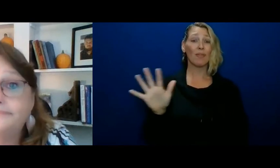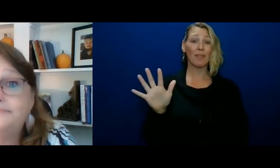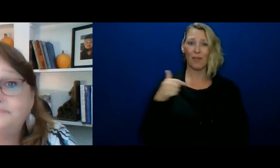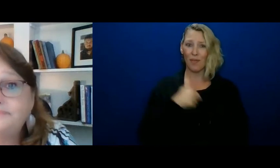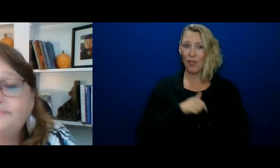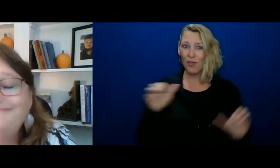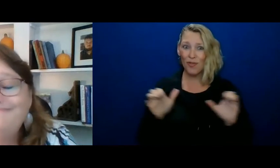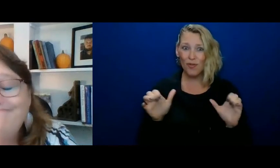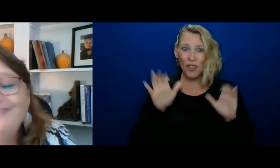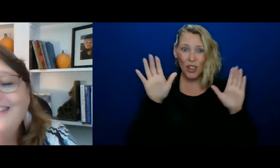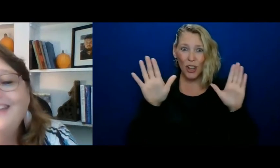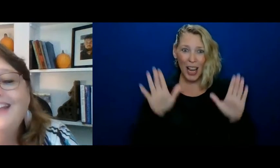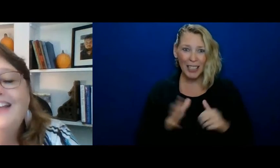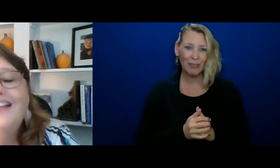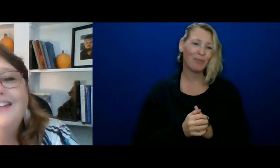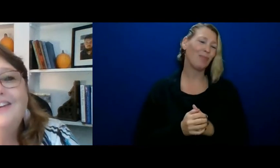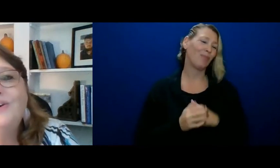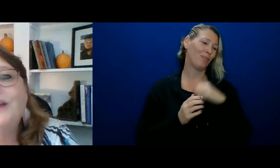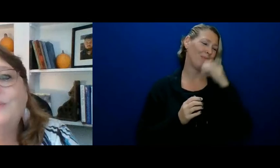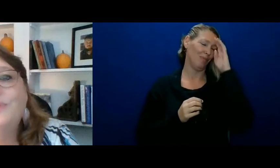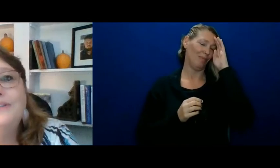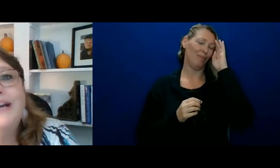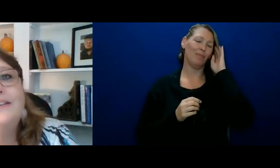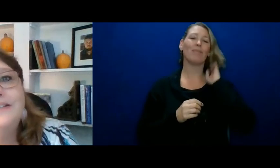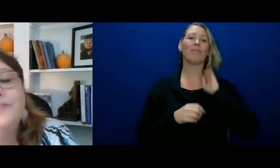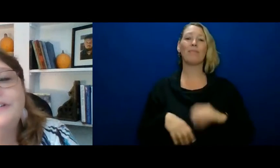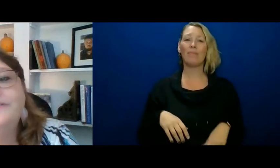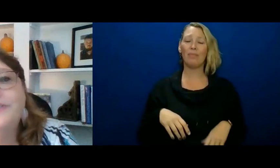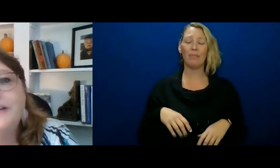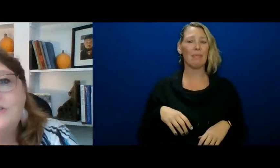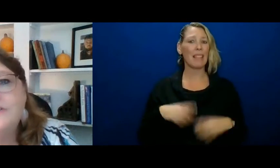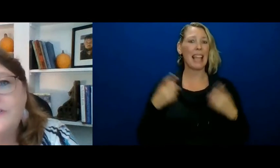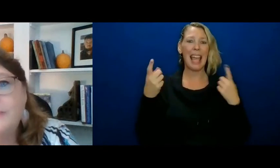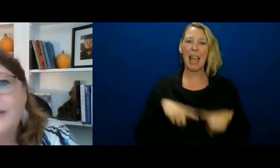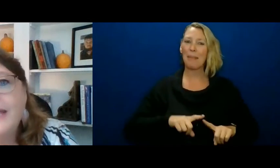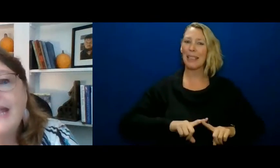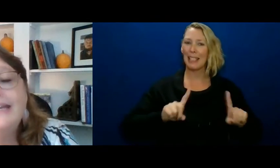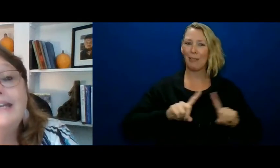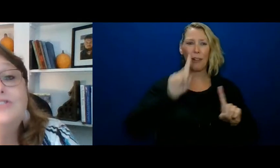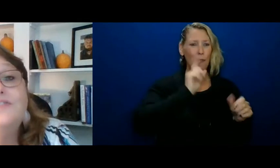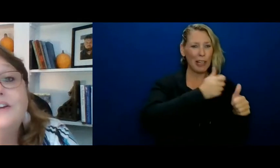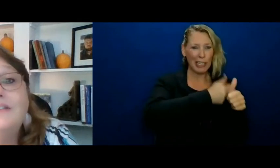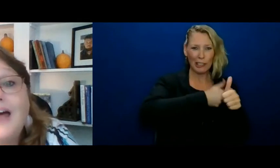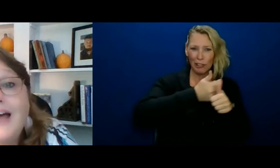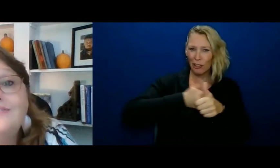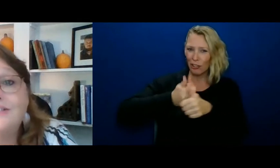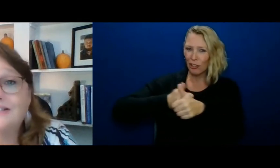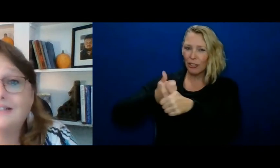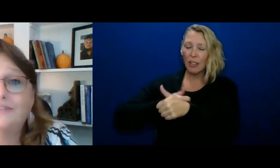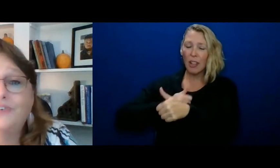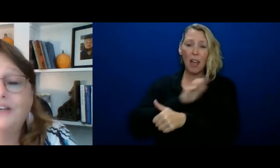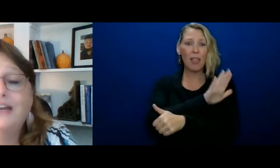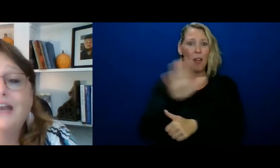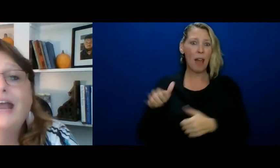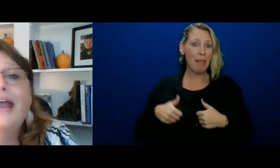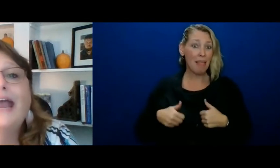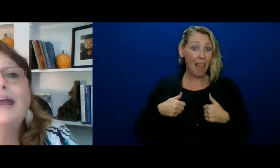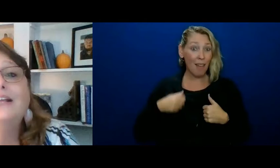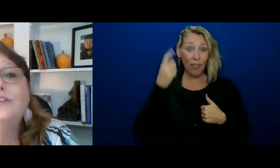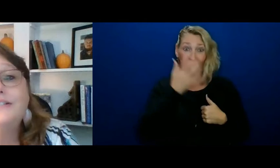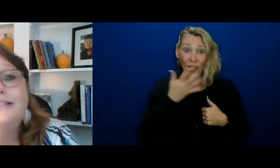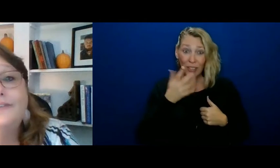good you know it rolled out differently for each of them and each of their lives looks different